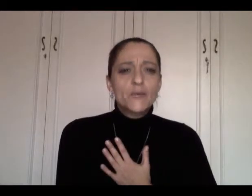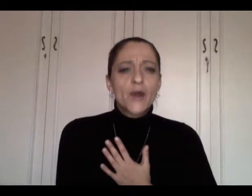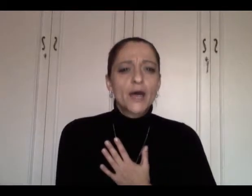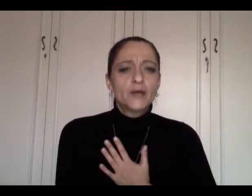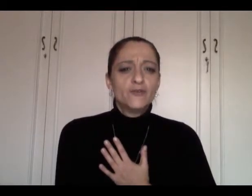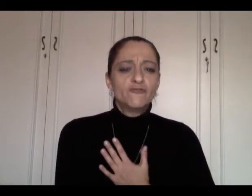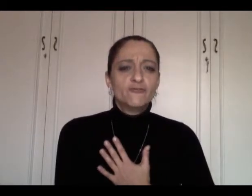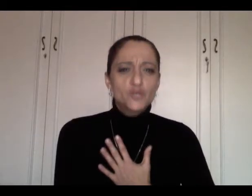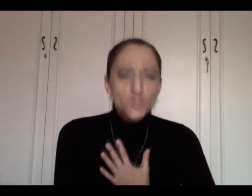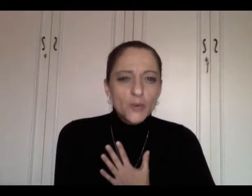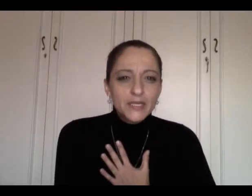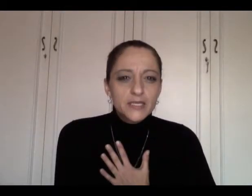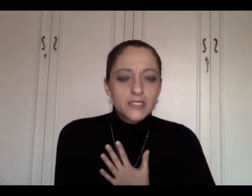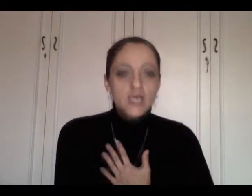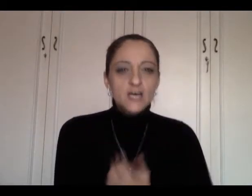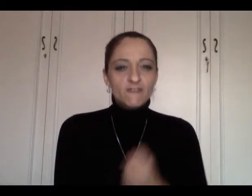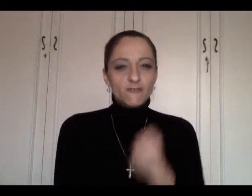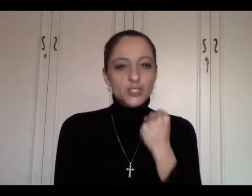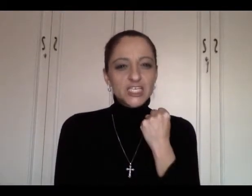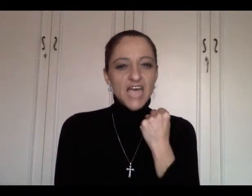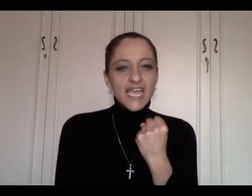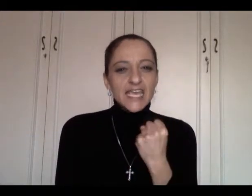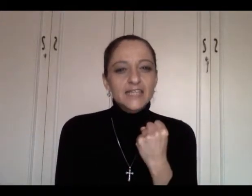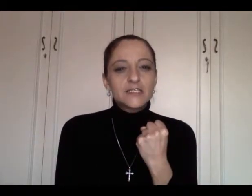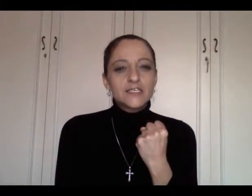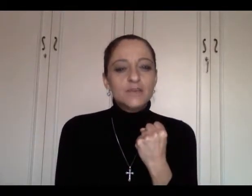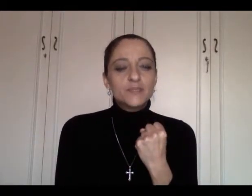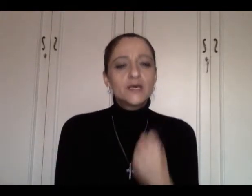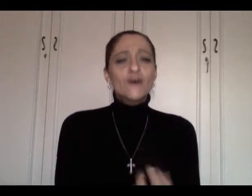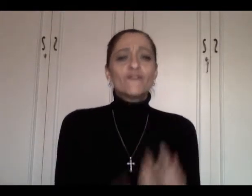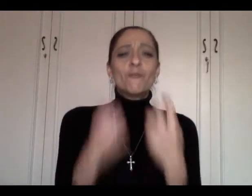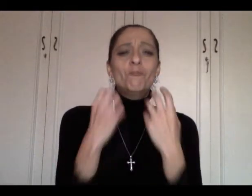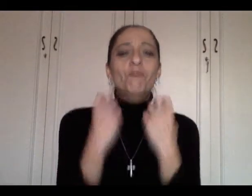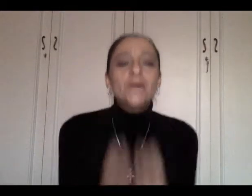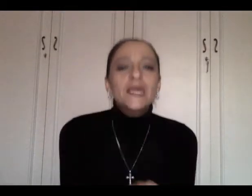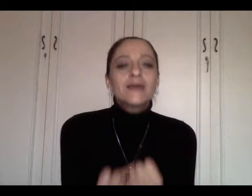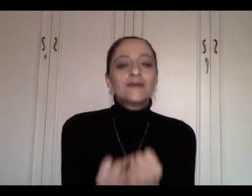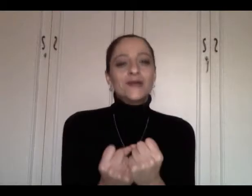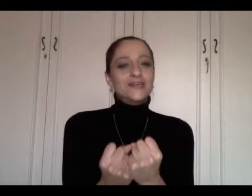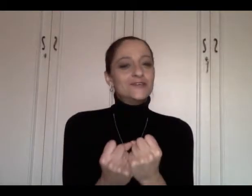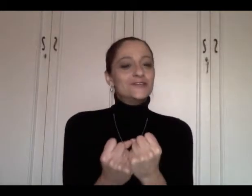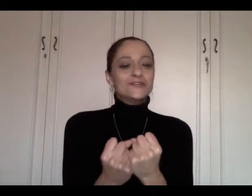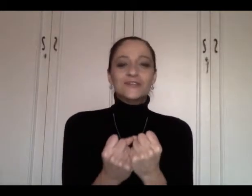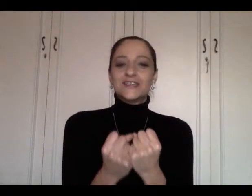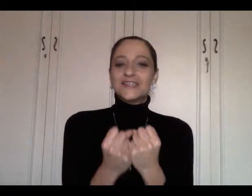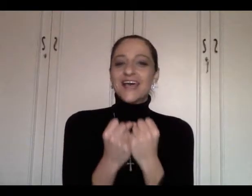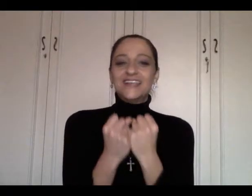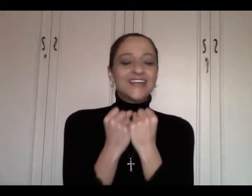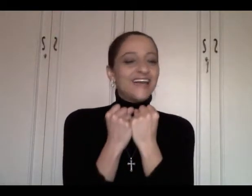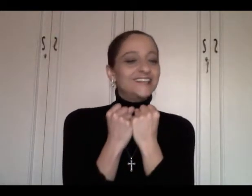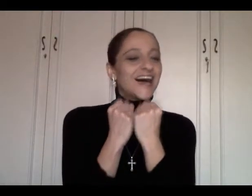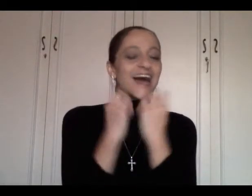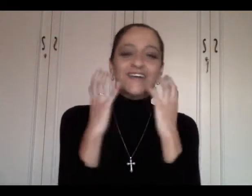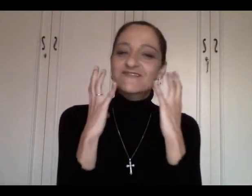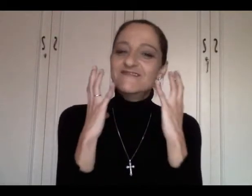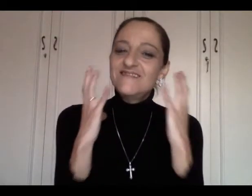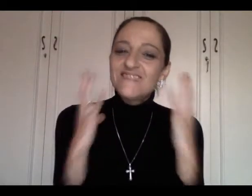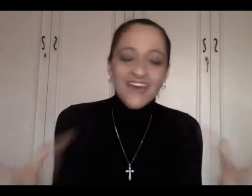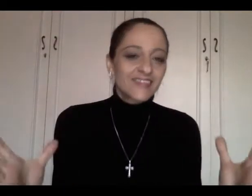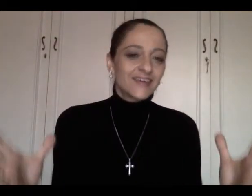proud of you for doing this, for taking steps, for being ready to do this, and I have nothing,